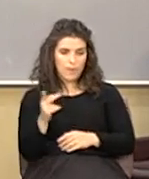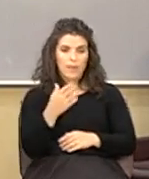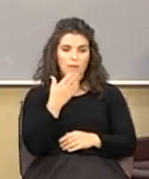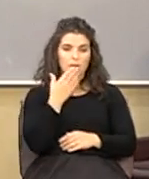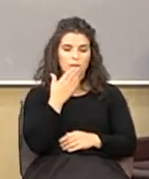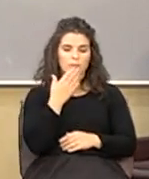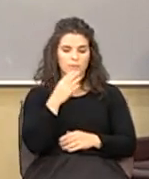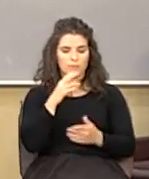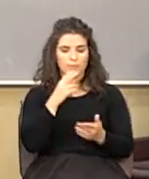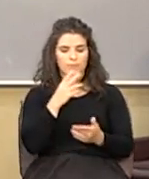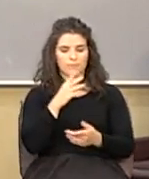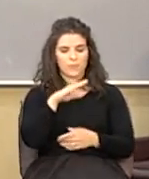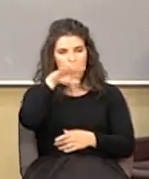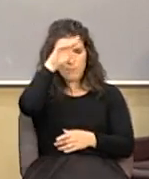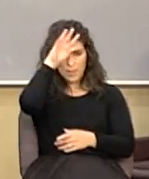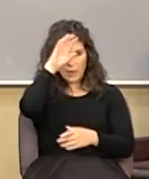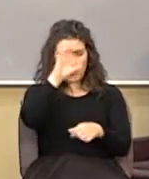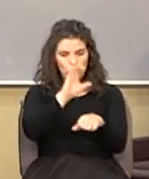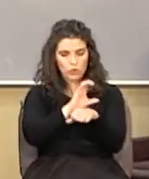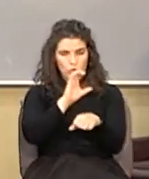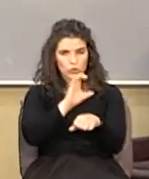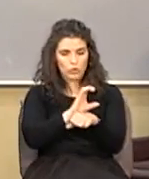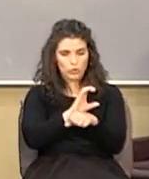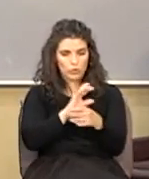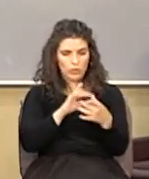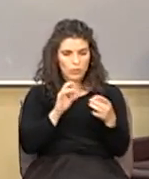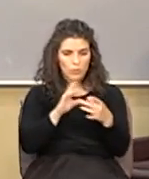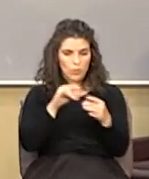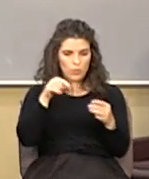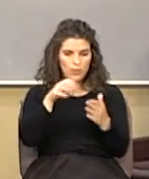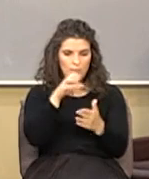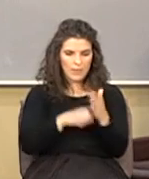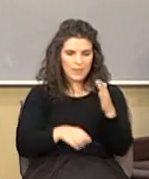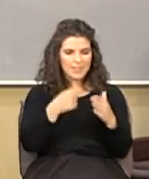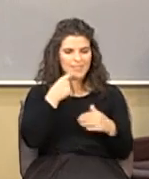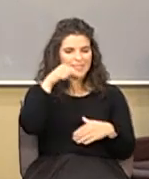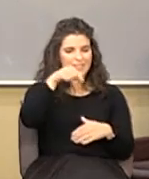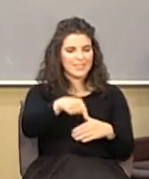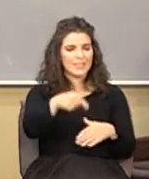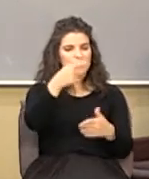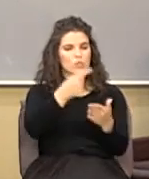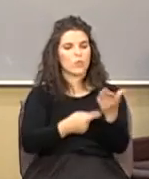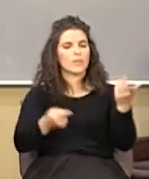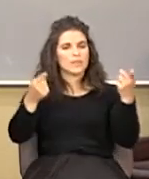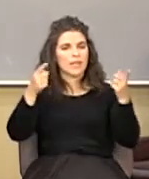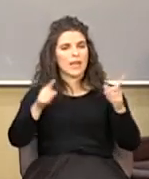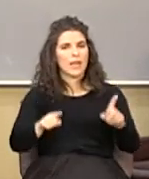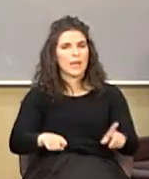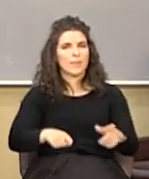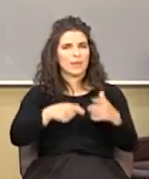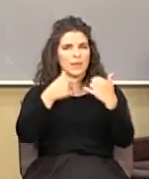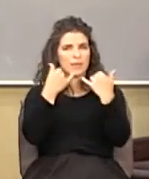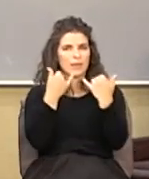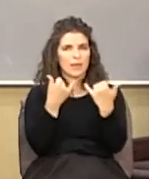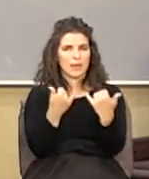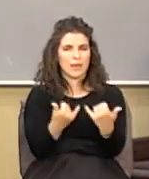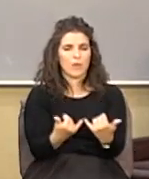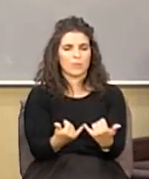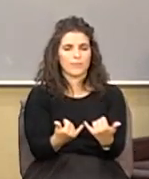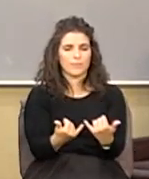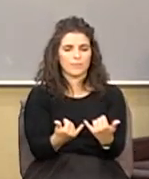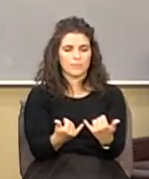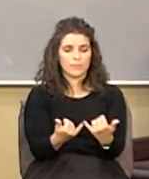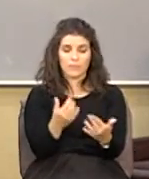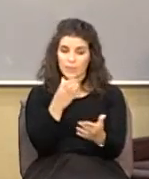Pentecostal church there they quote this passage and say this is what's happening to us right now in other words this